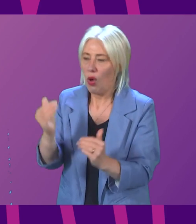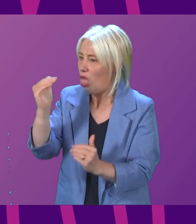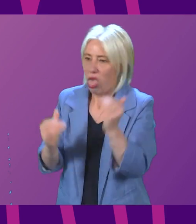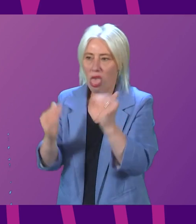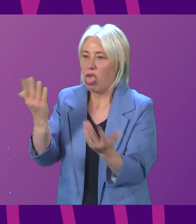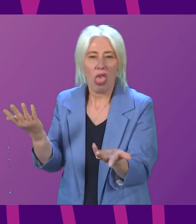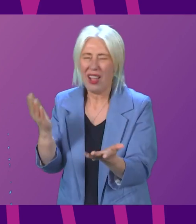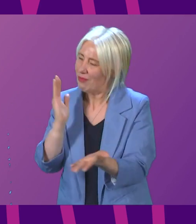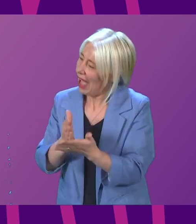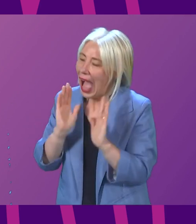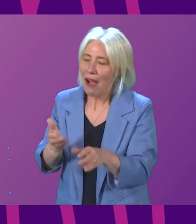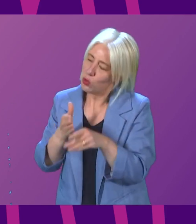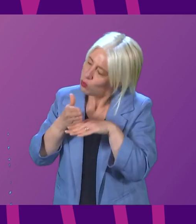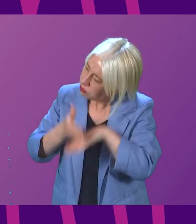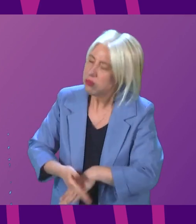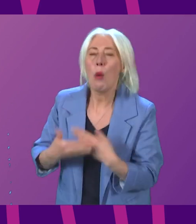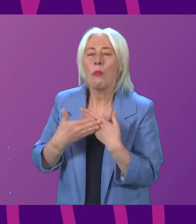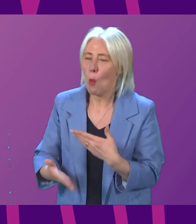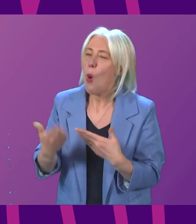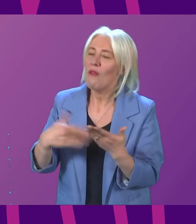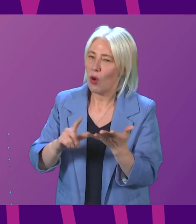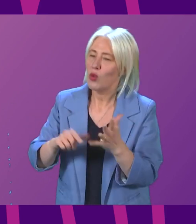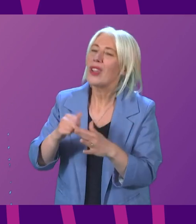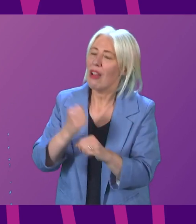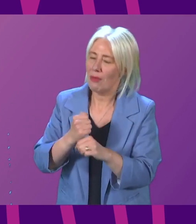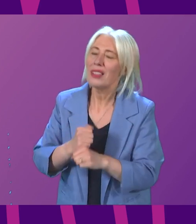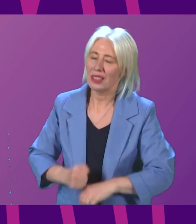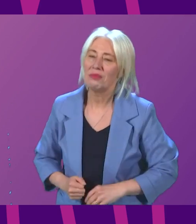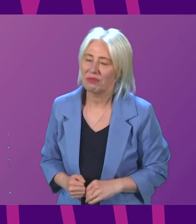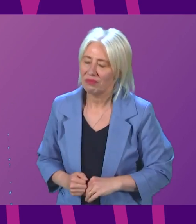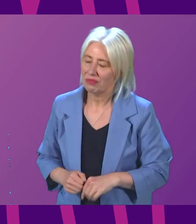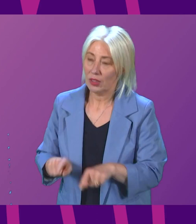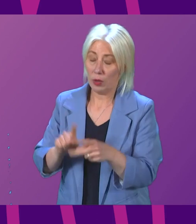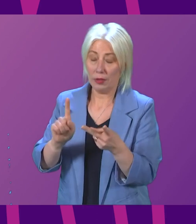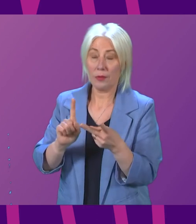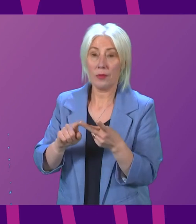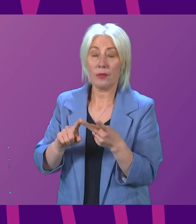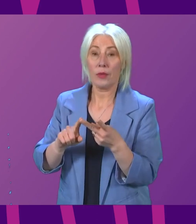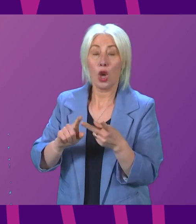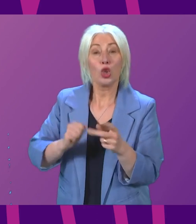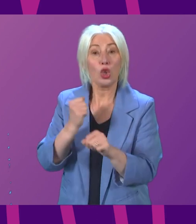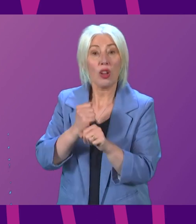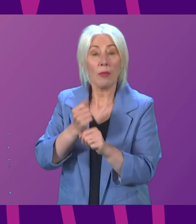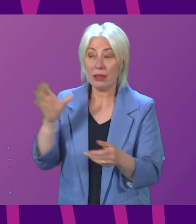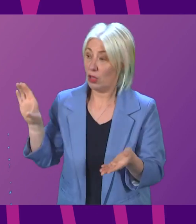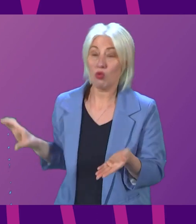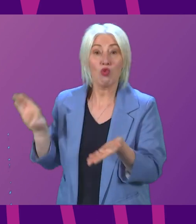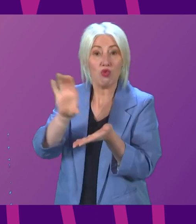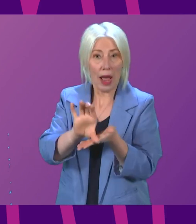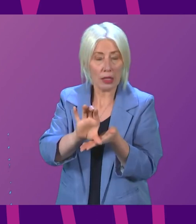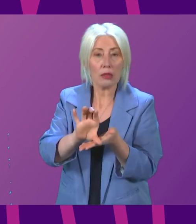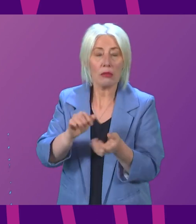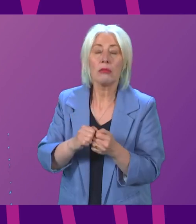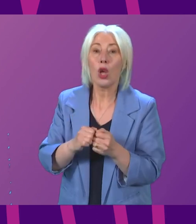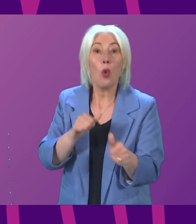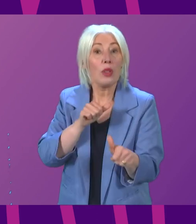much more needs to be done from the UK government. And secondly, on the Scottish Government's block grant, wouldn't it be better, actually,